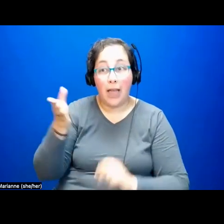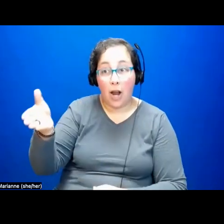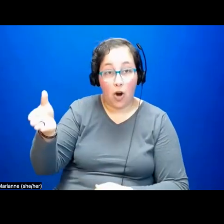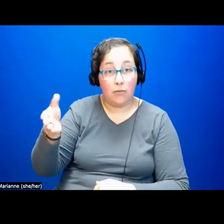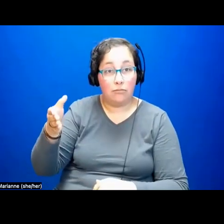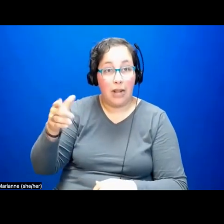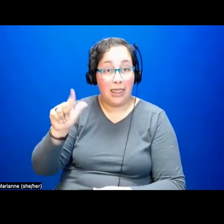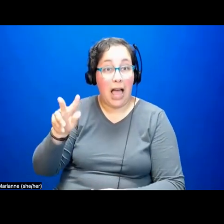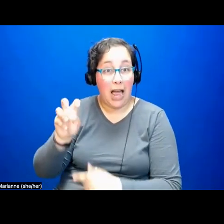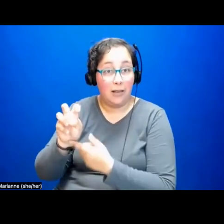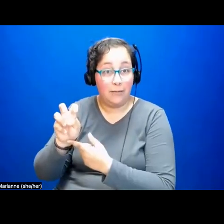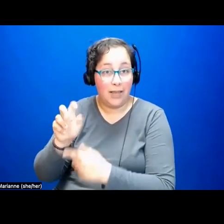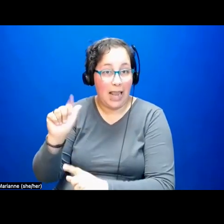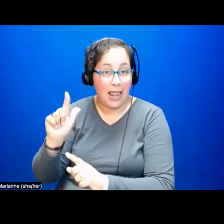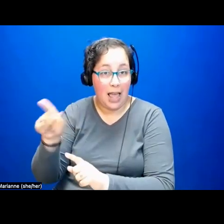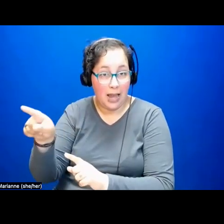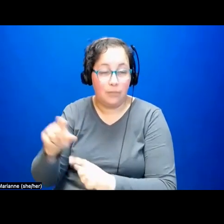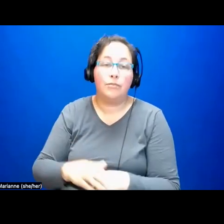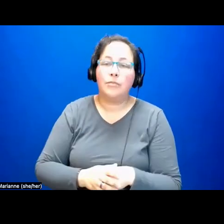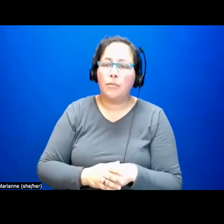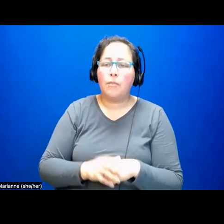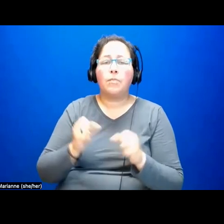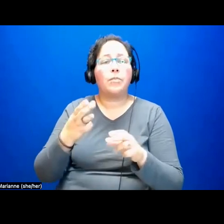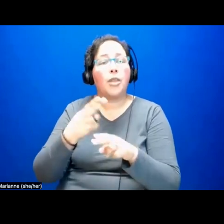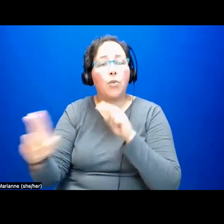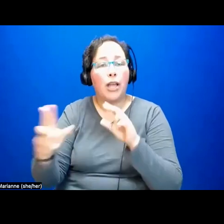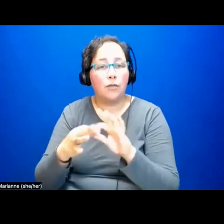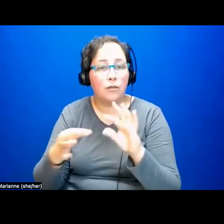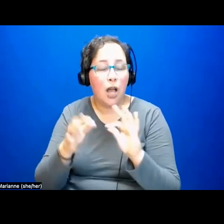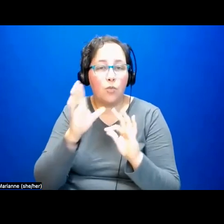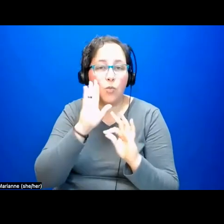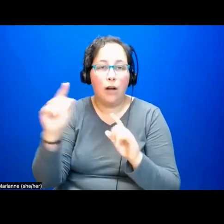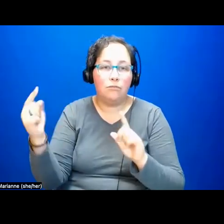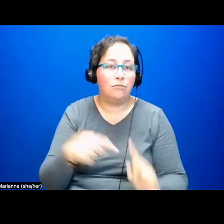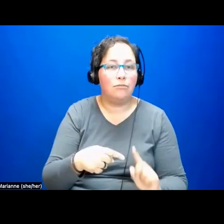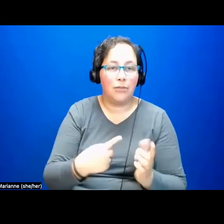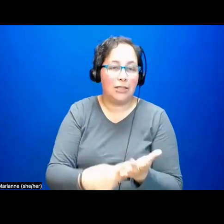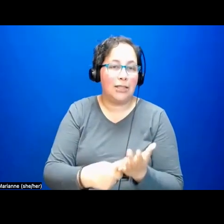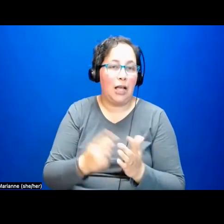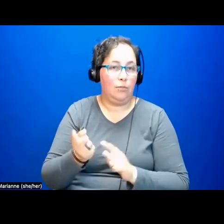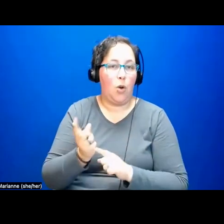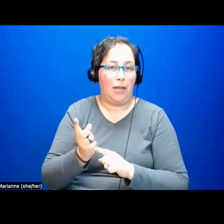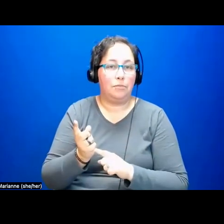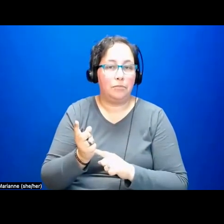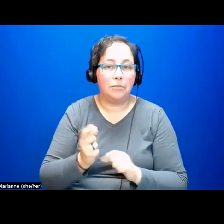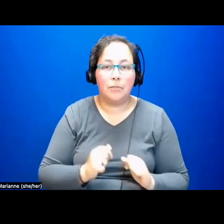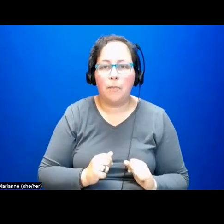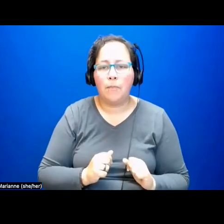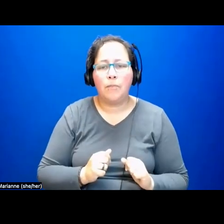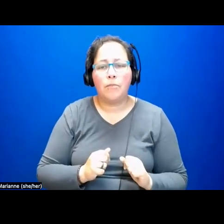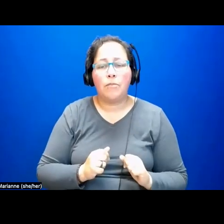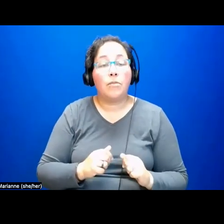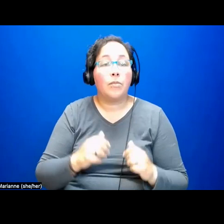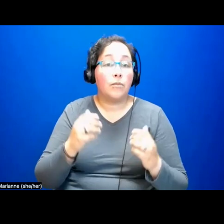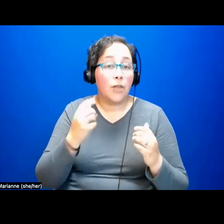Los Angeles. So my brief remarks will focus on the moment at hand. And in doing so, I want to think from a